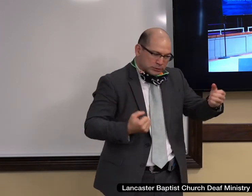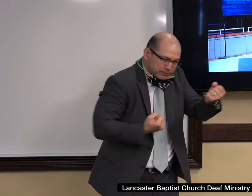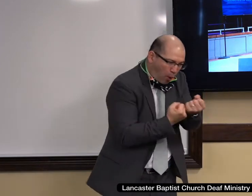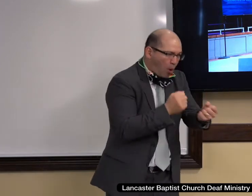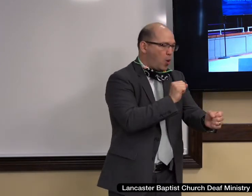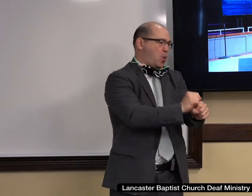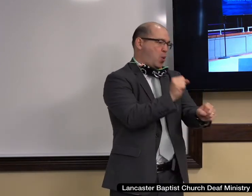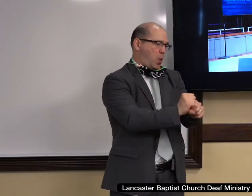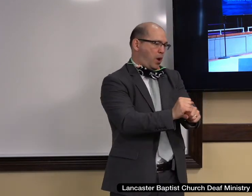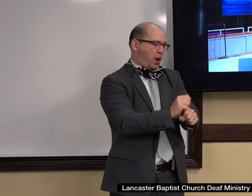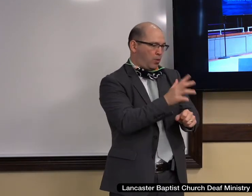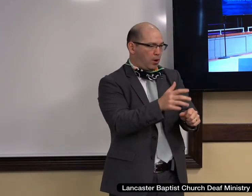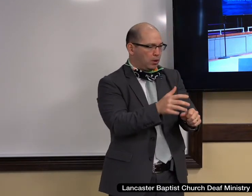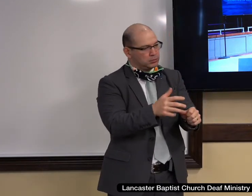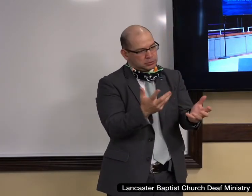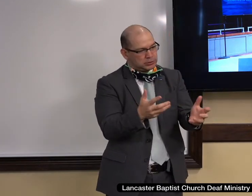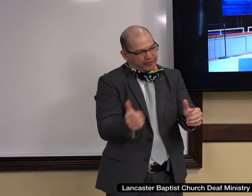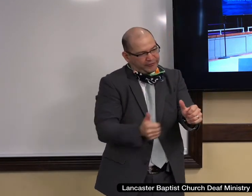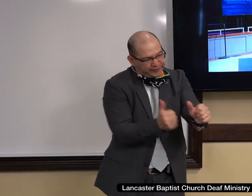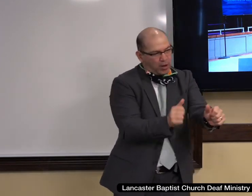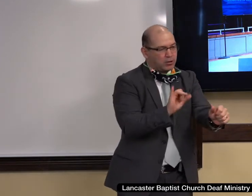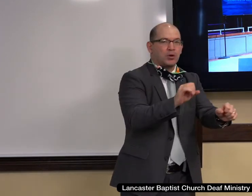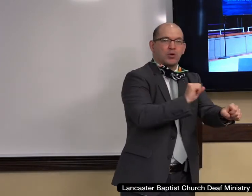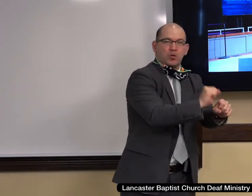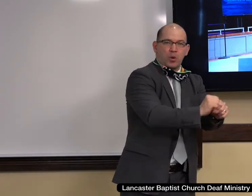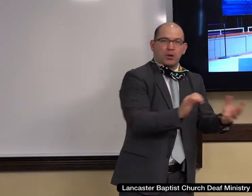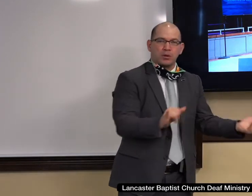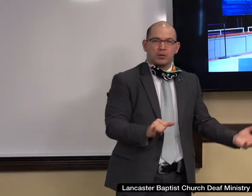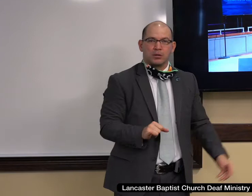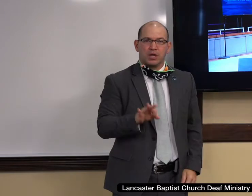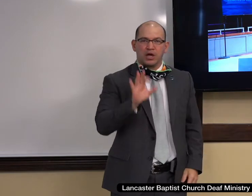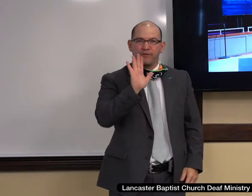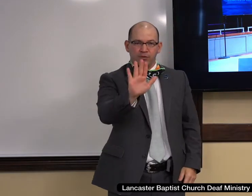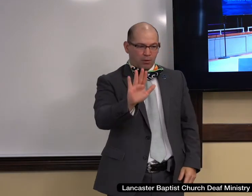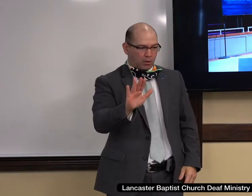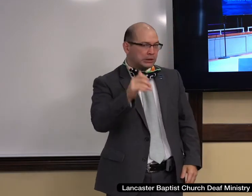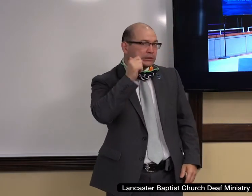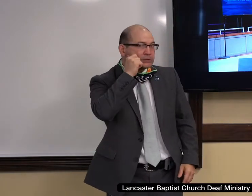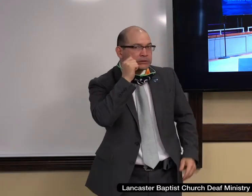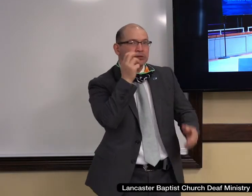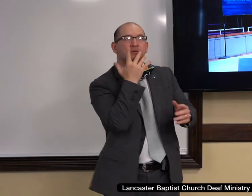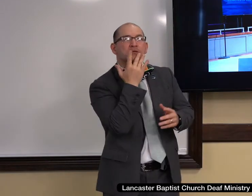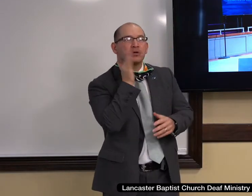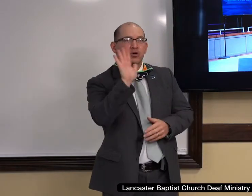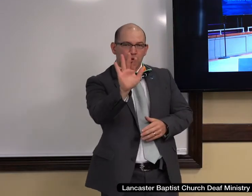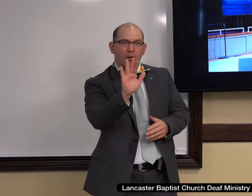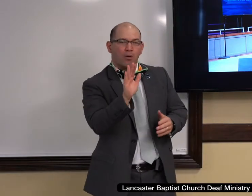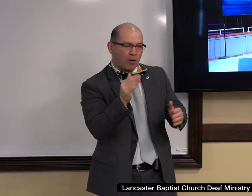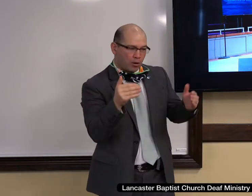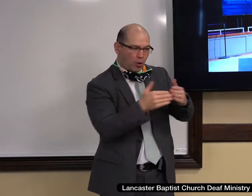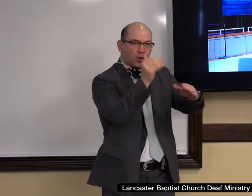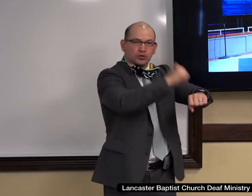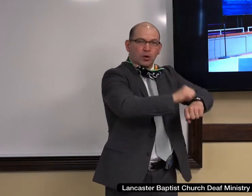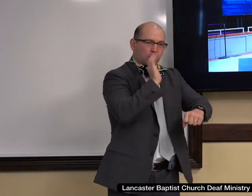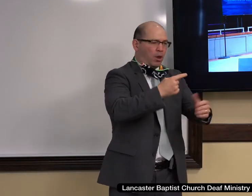for it. If your race is your cornerstone, you'll talk of it. That will consume you.